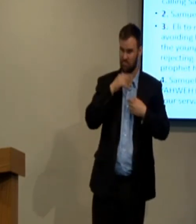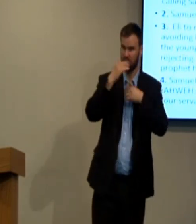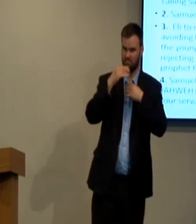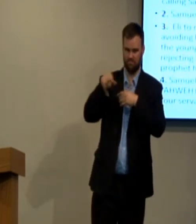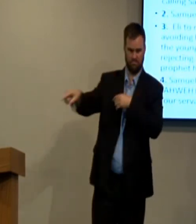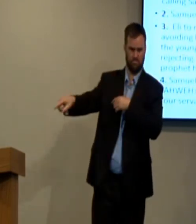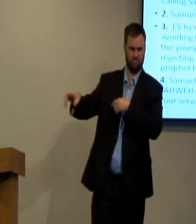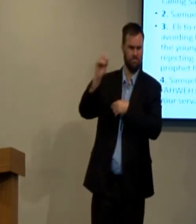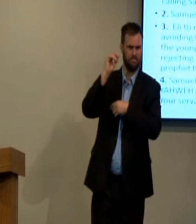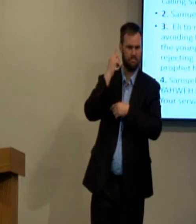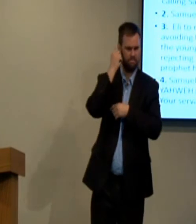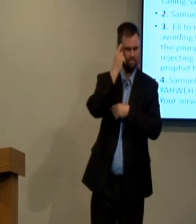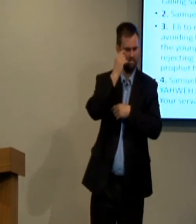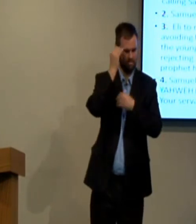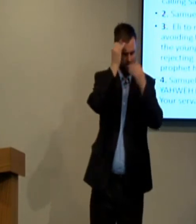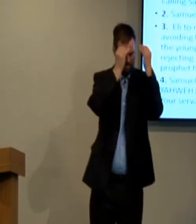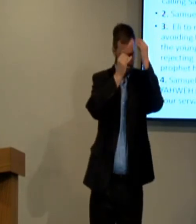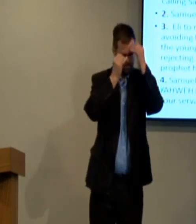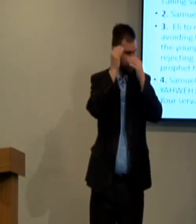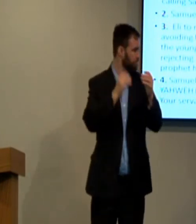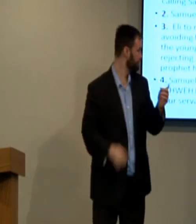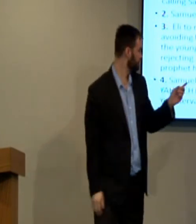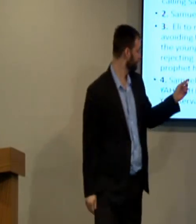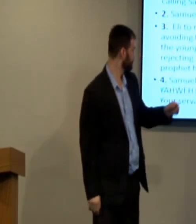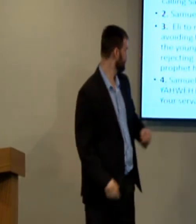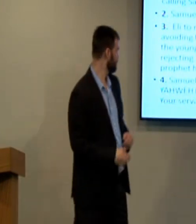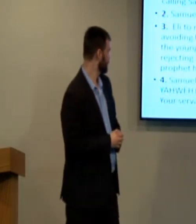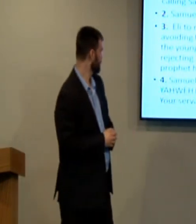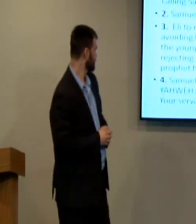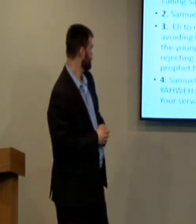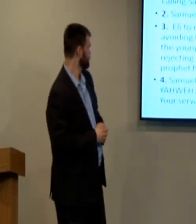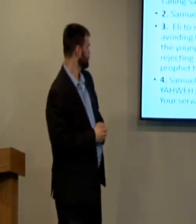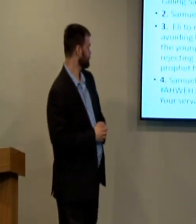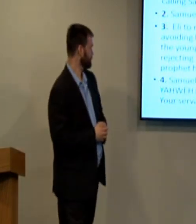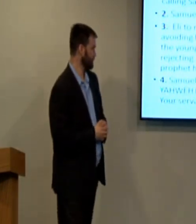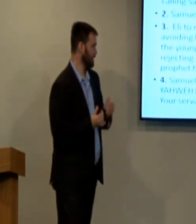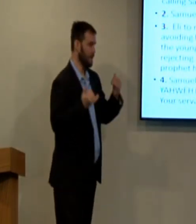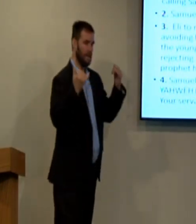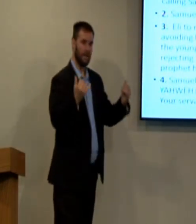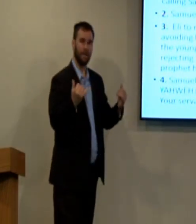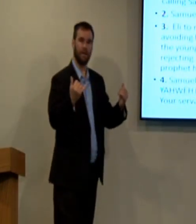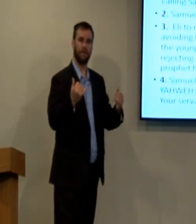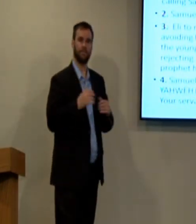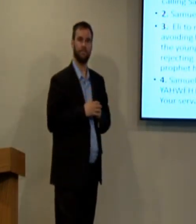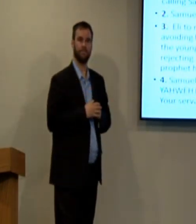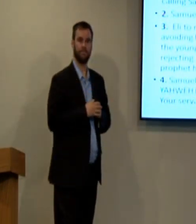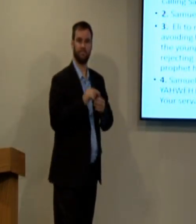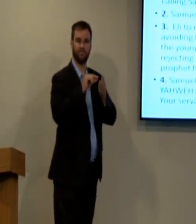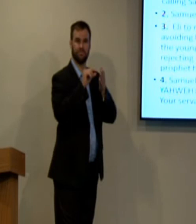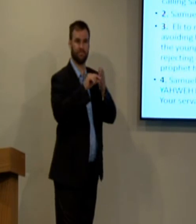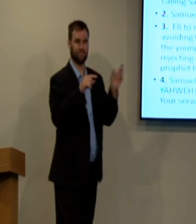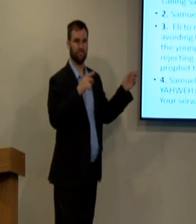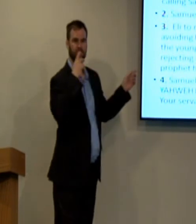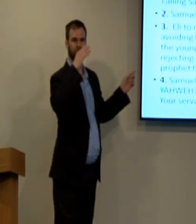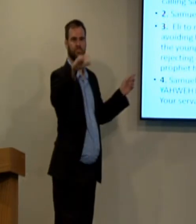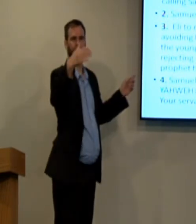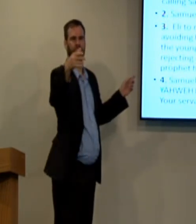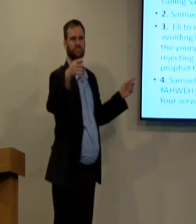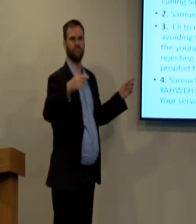So Eli considers how God has not called him and not spoken to him, but he realizes all God has called him